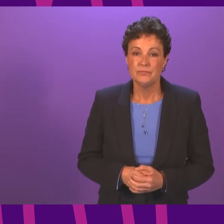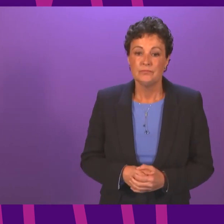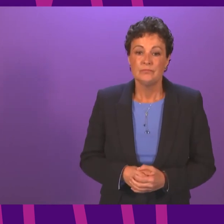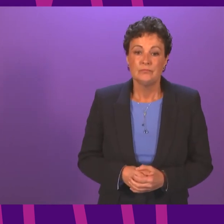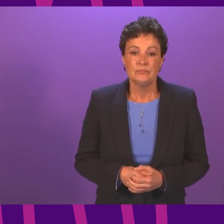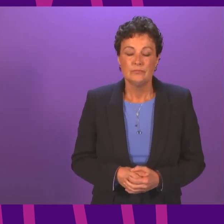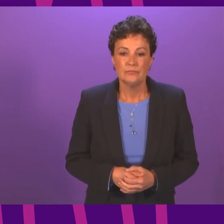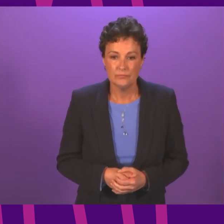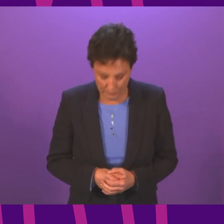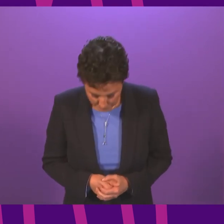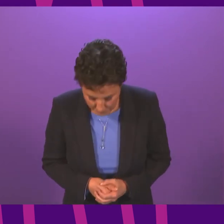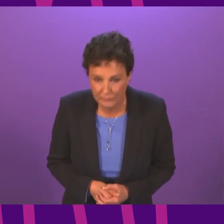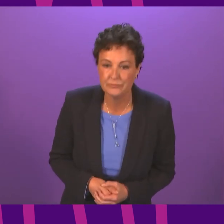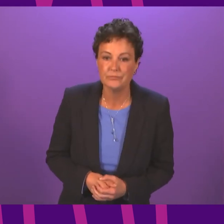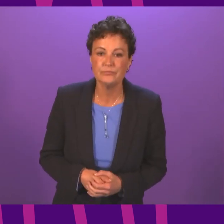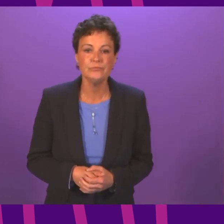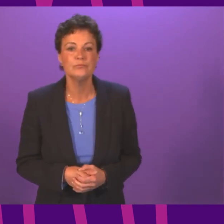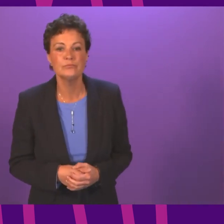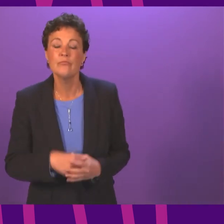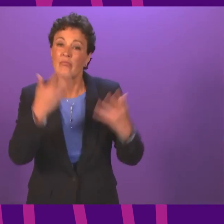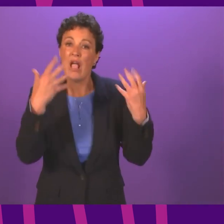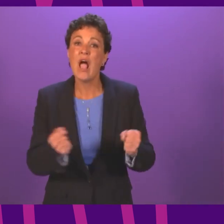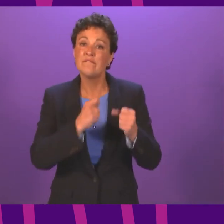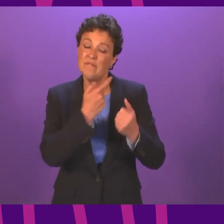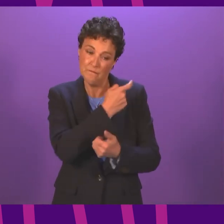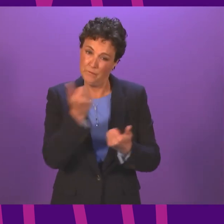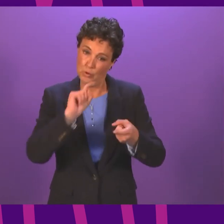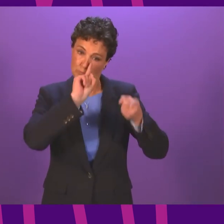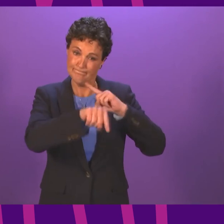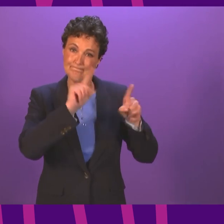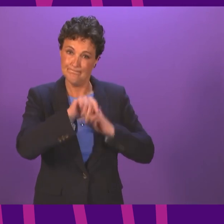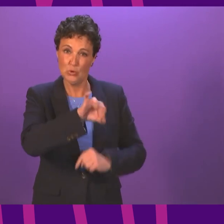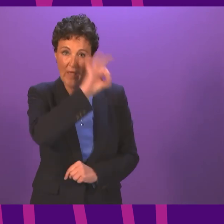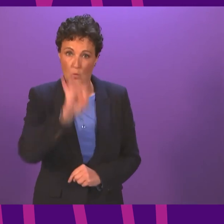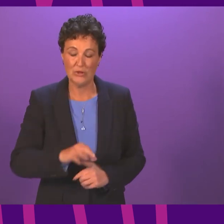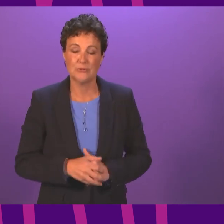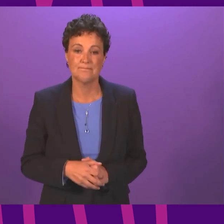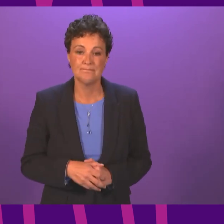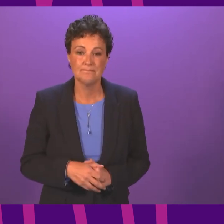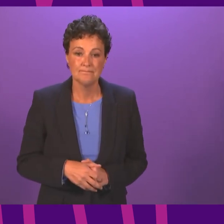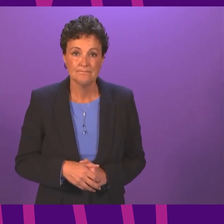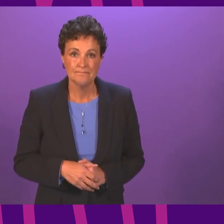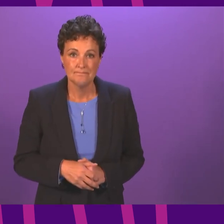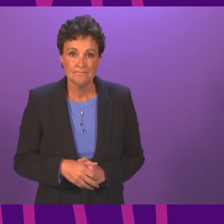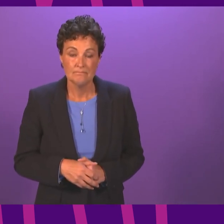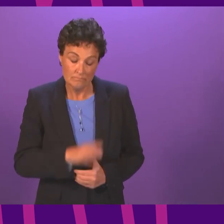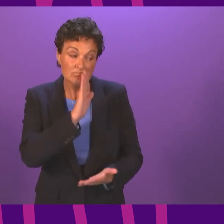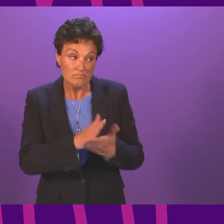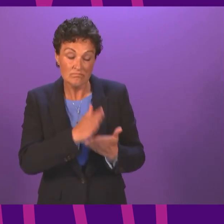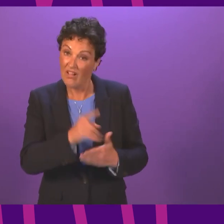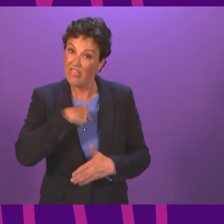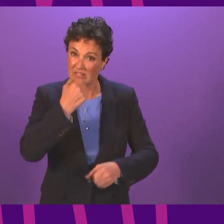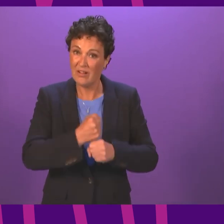I'm not sure if I'll be able to cover all of them in my reply so I'll follow up with the Member if I miss any points out there we do absolutely take this